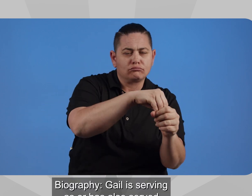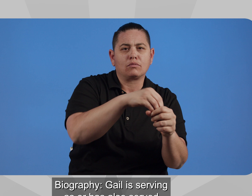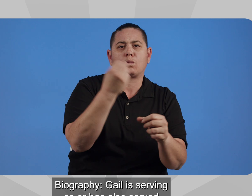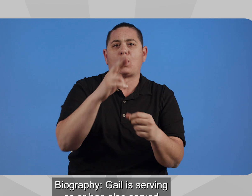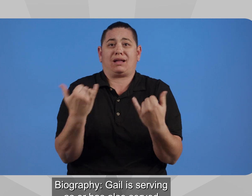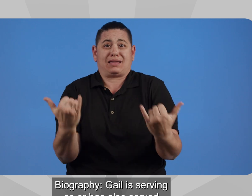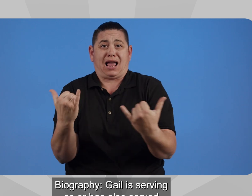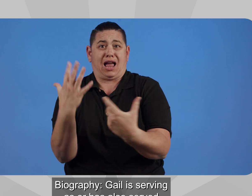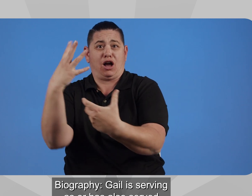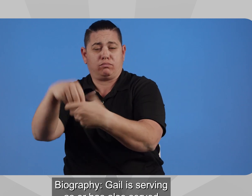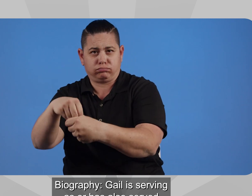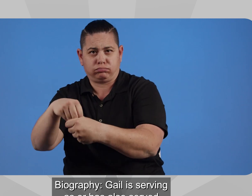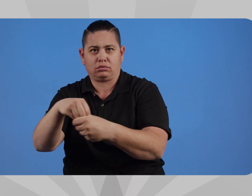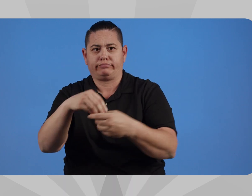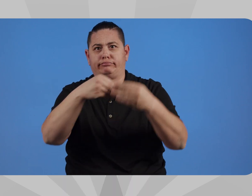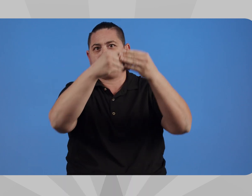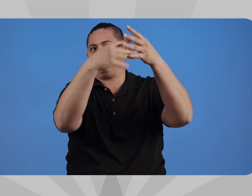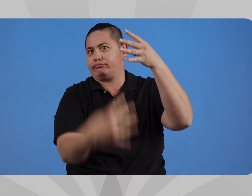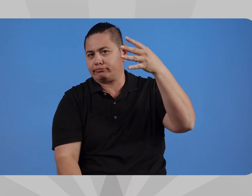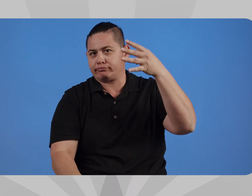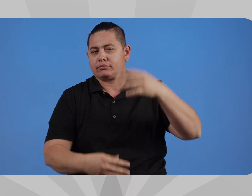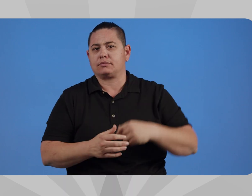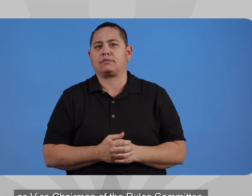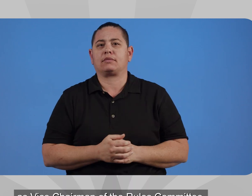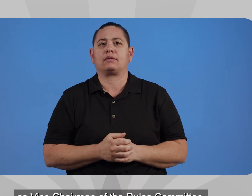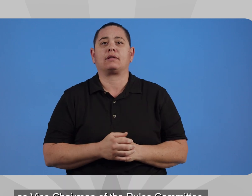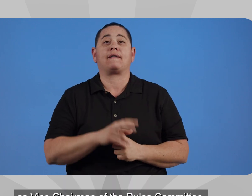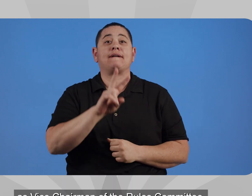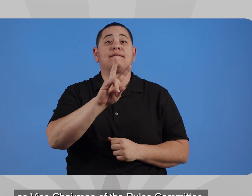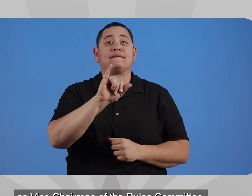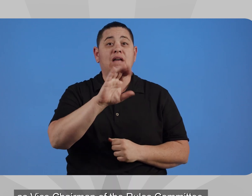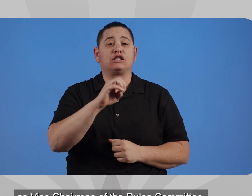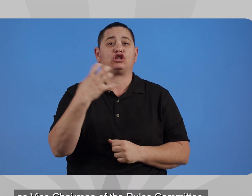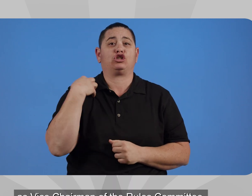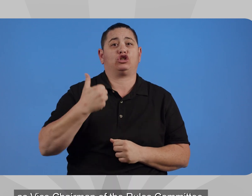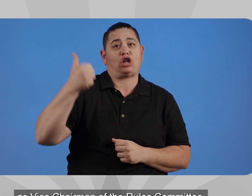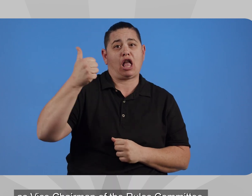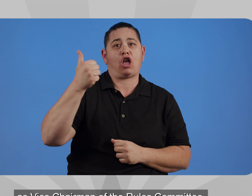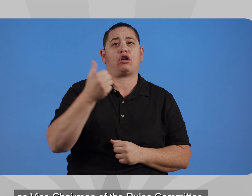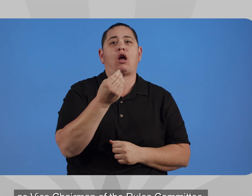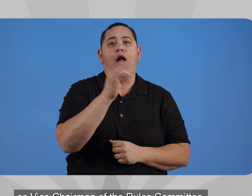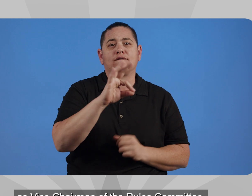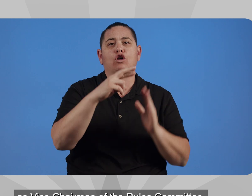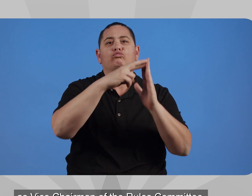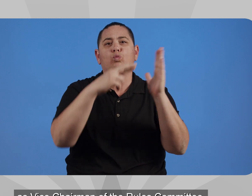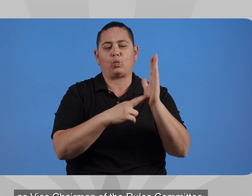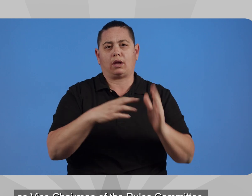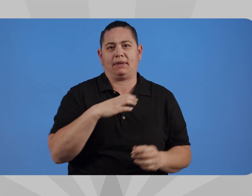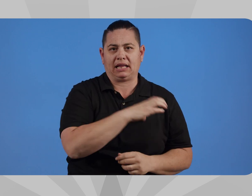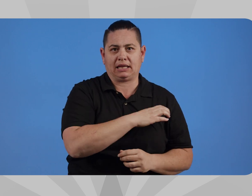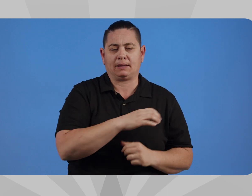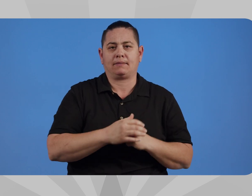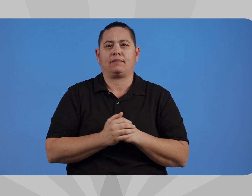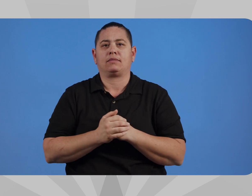Gail is serving as, or has also served as Vice Chairman of the Rules Committee,